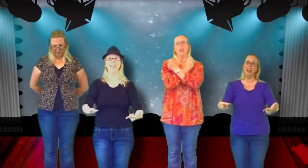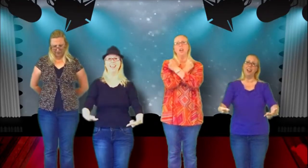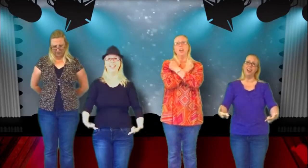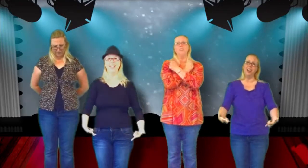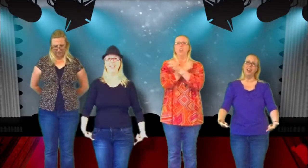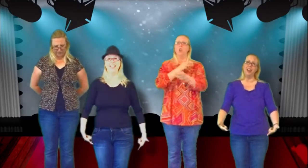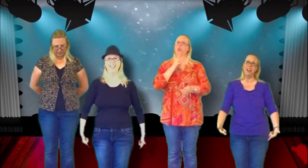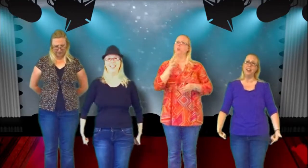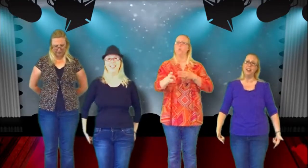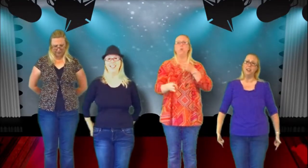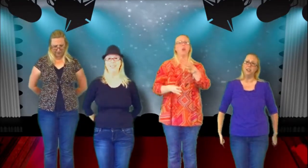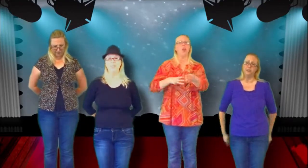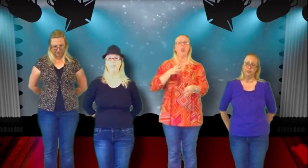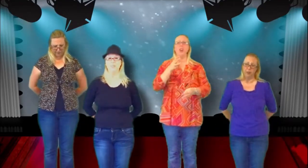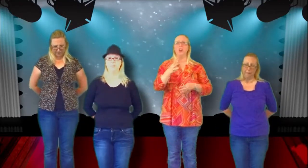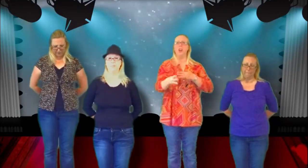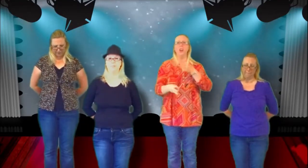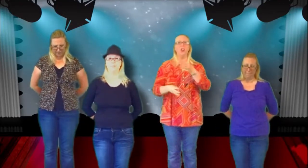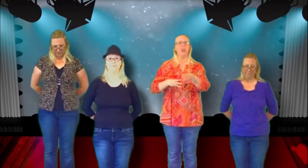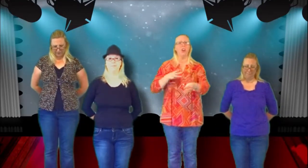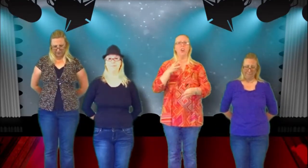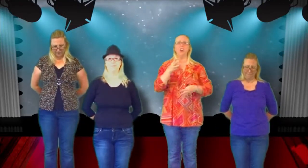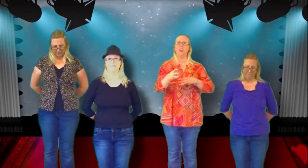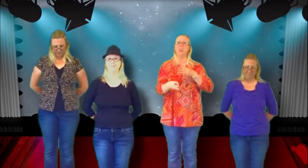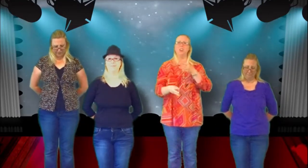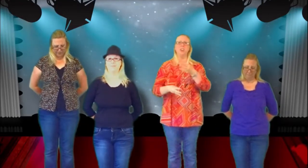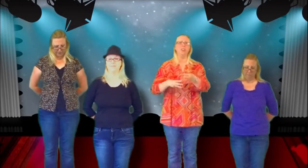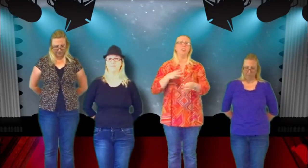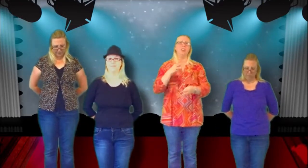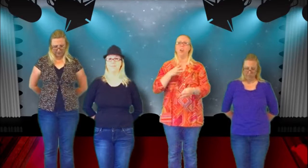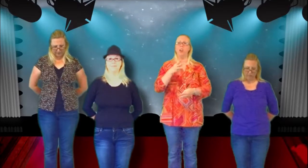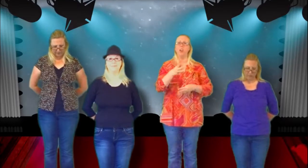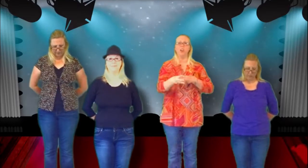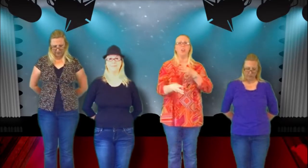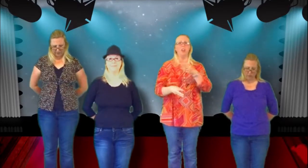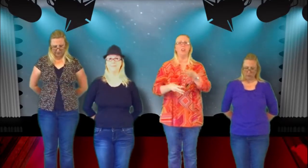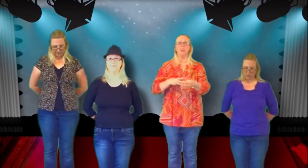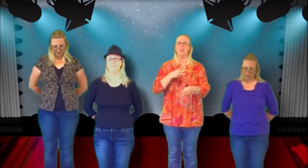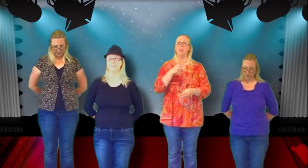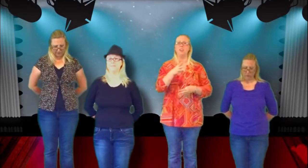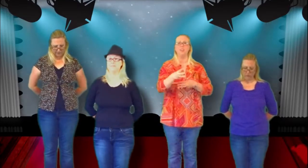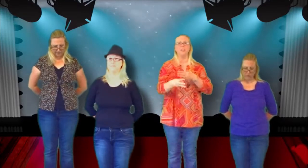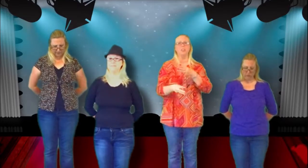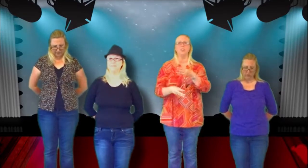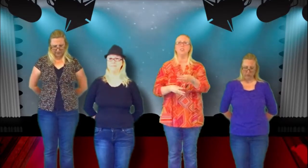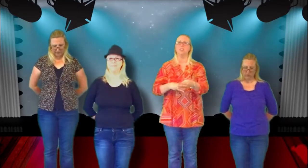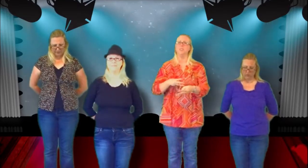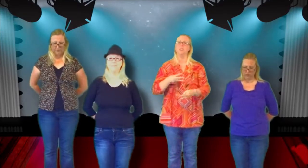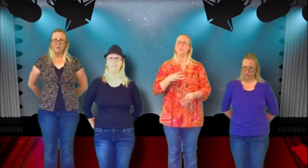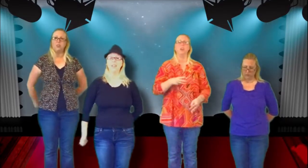life Oh, yeah, you let me